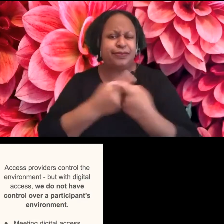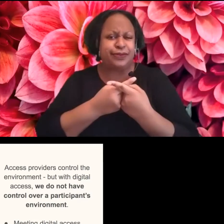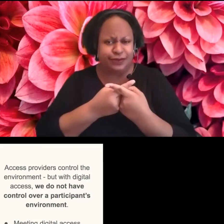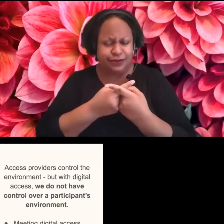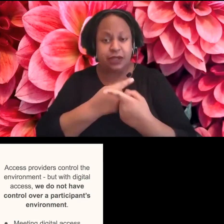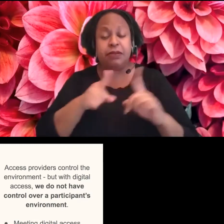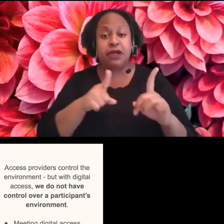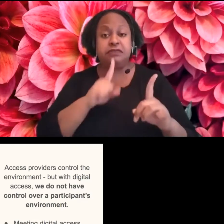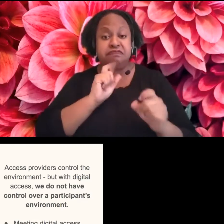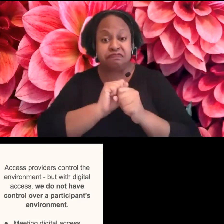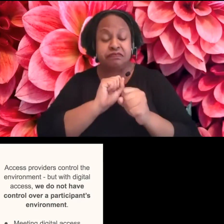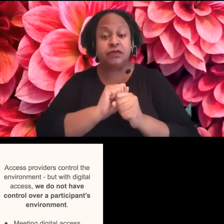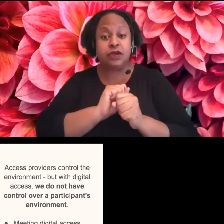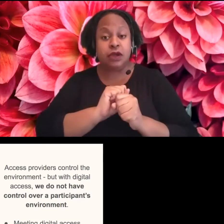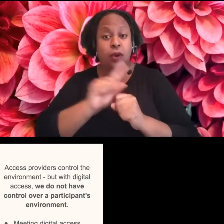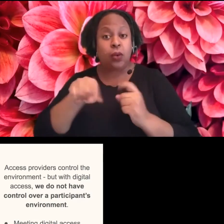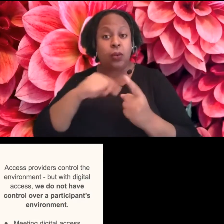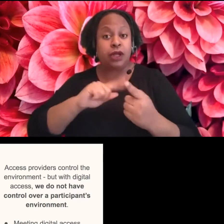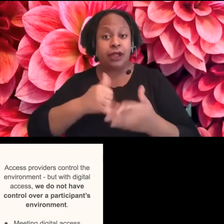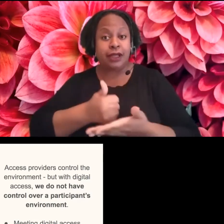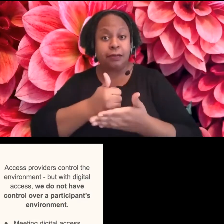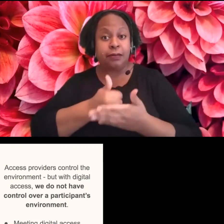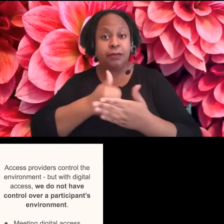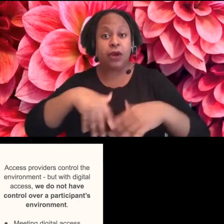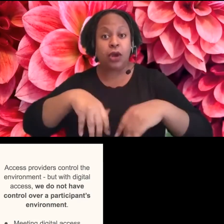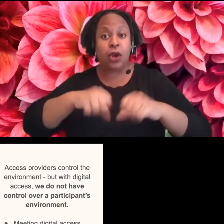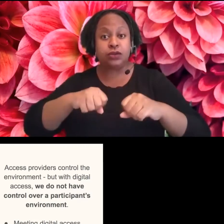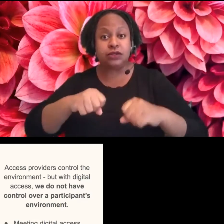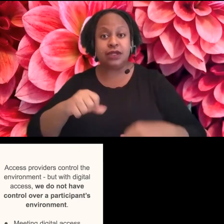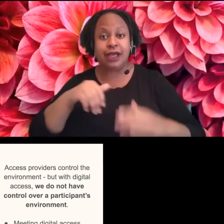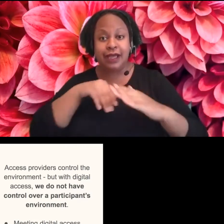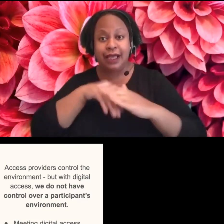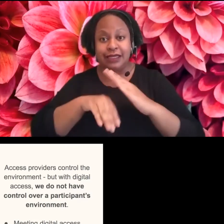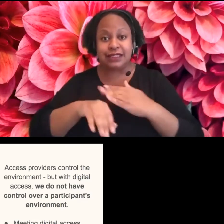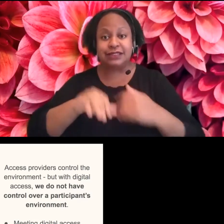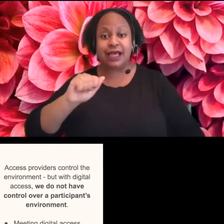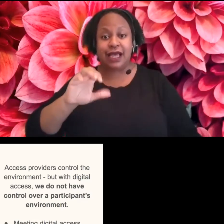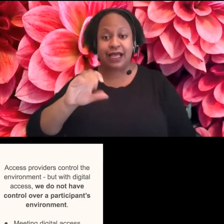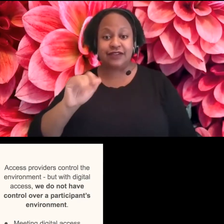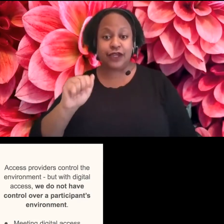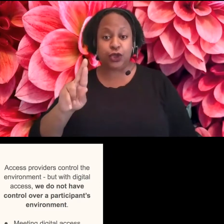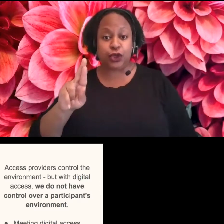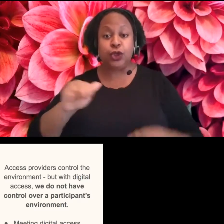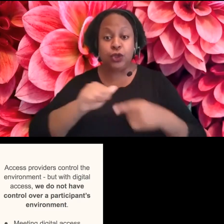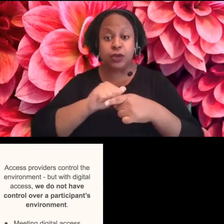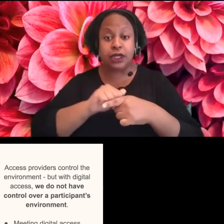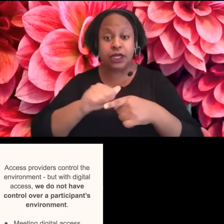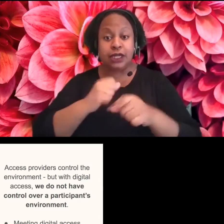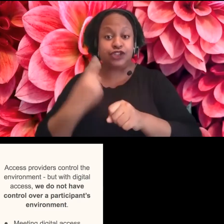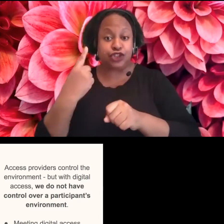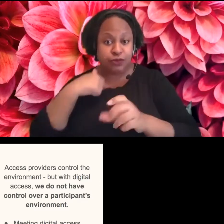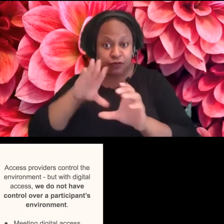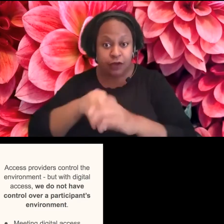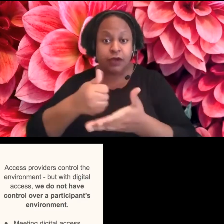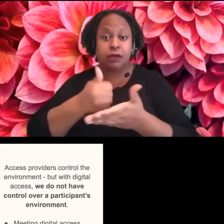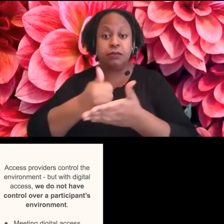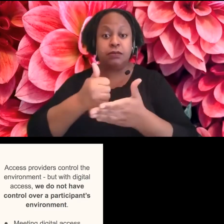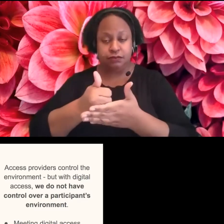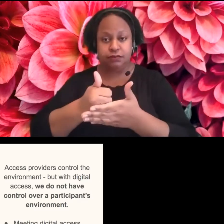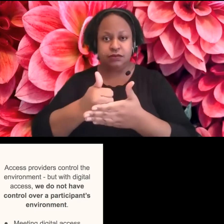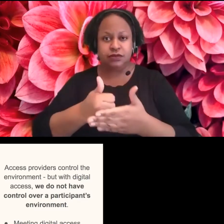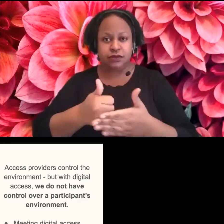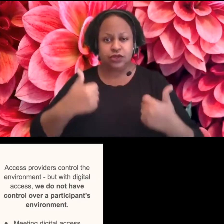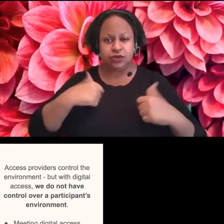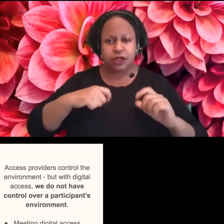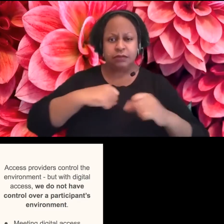how it was when I was helping host the access activators training last year. It was like, you know, the structure to make